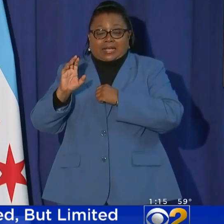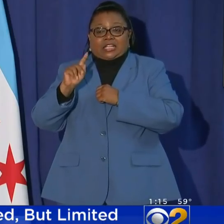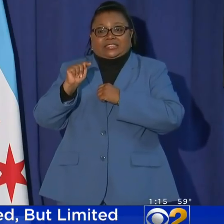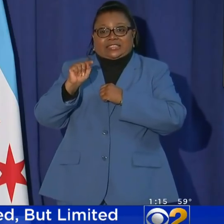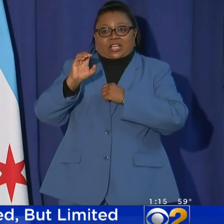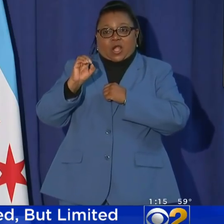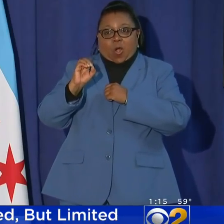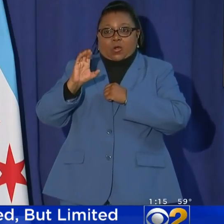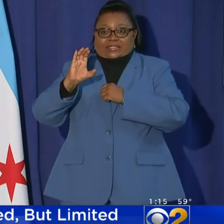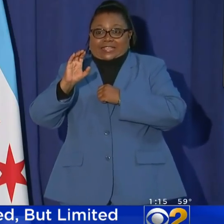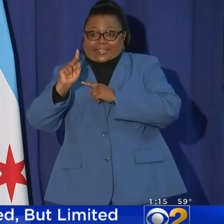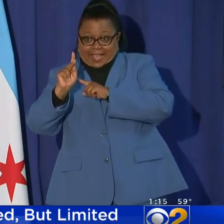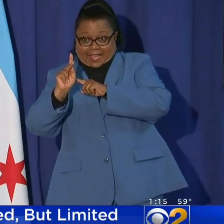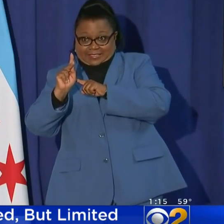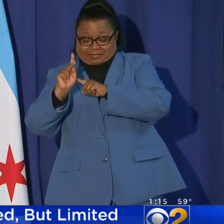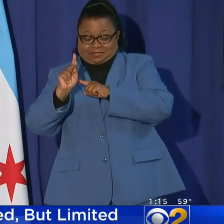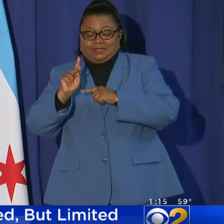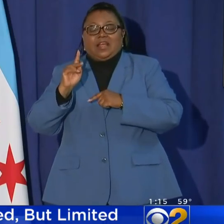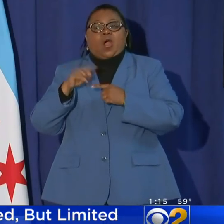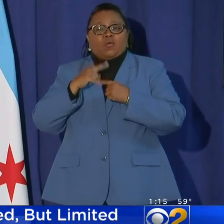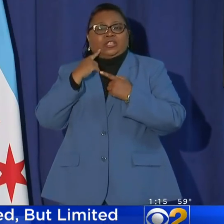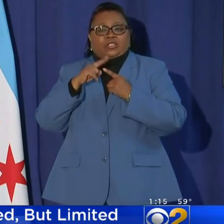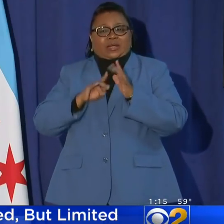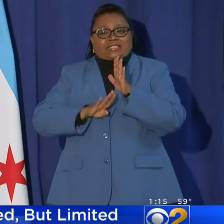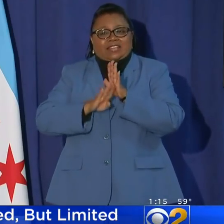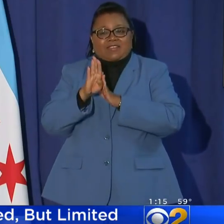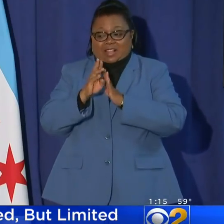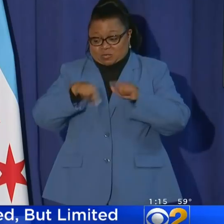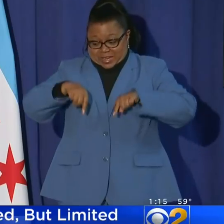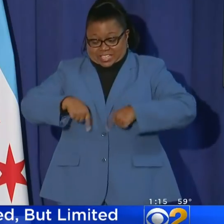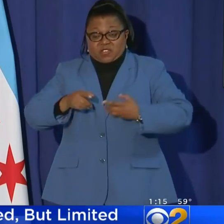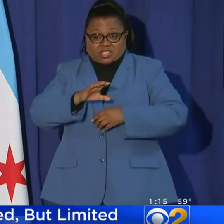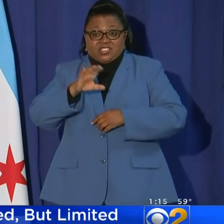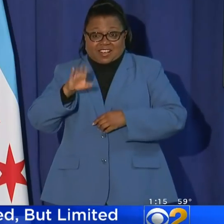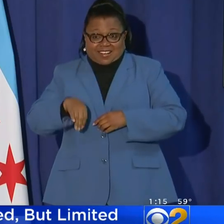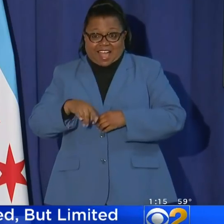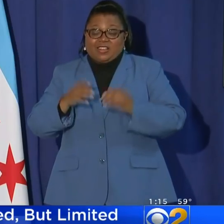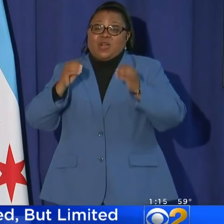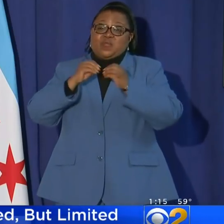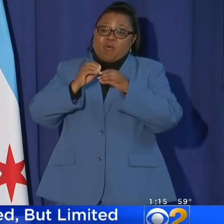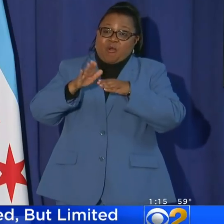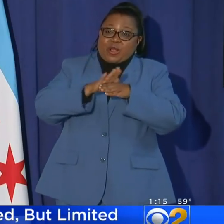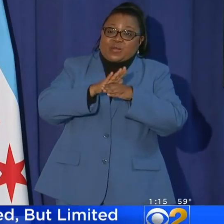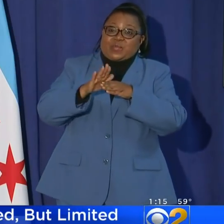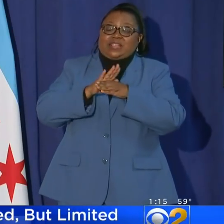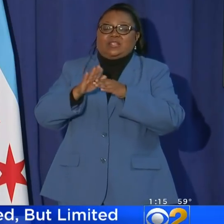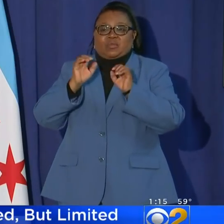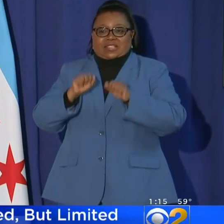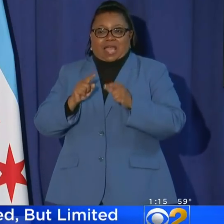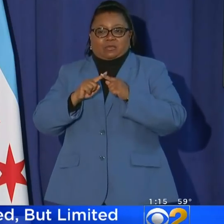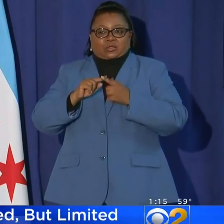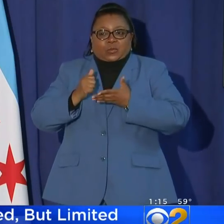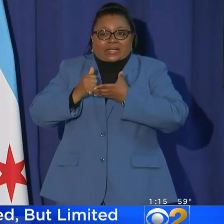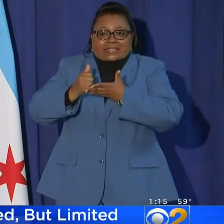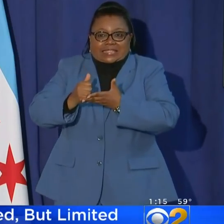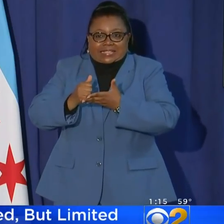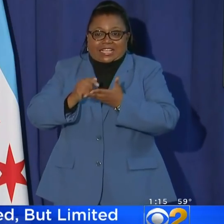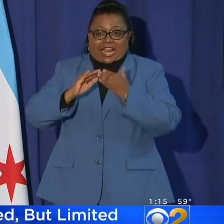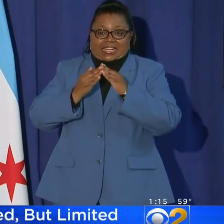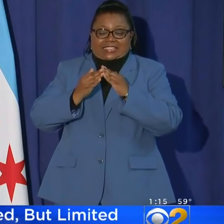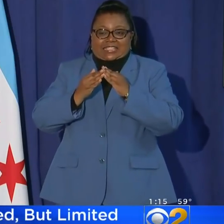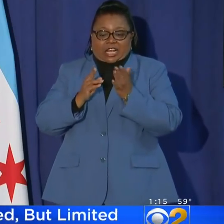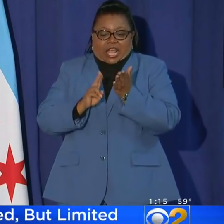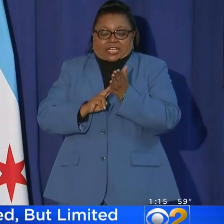that's T-O-C-K, which is developed right here in Chicago. More businesses will be able to assist in our